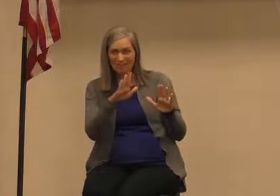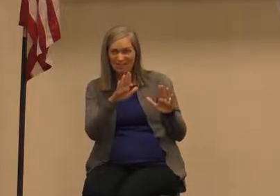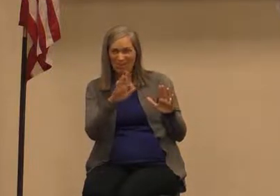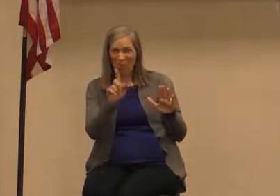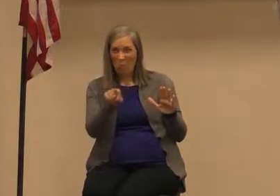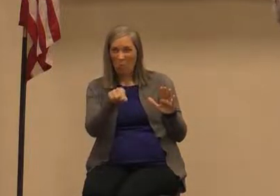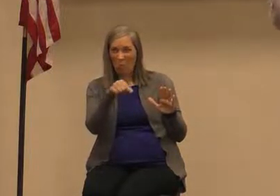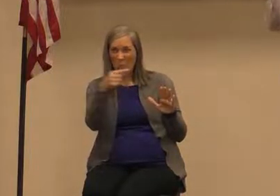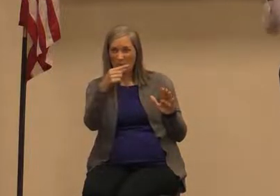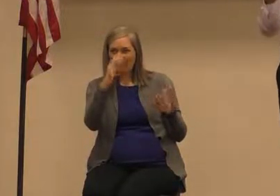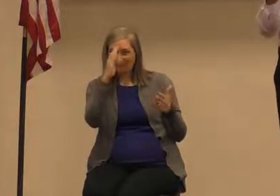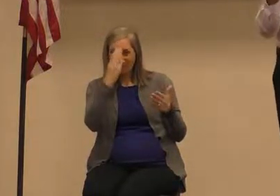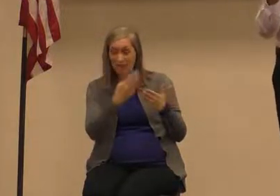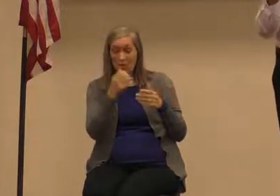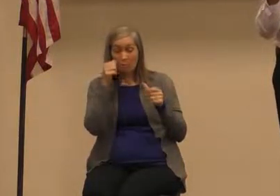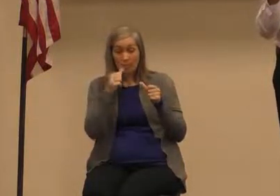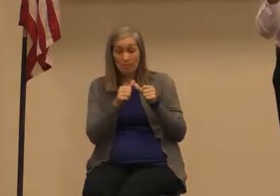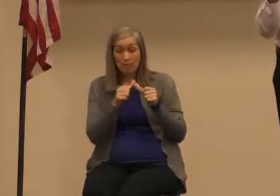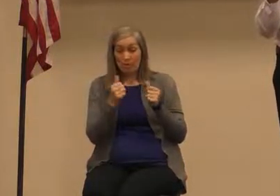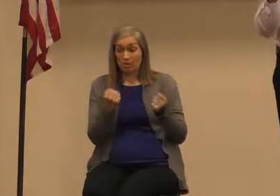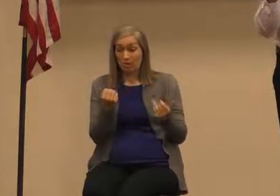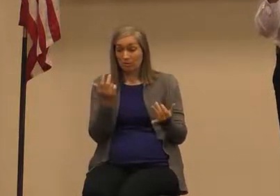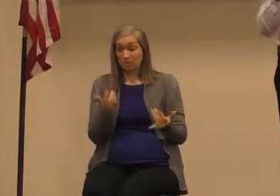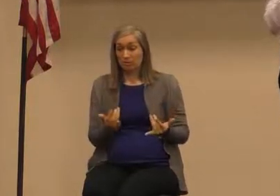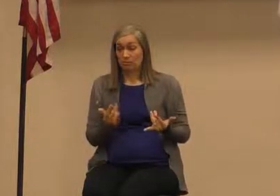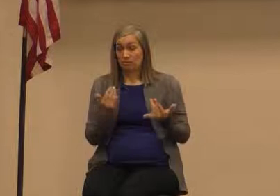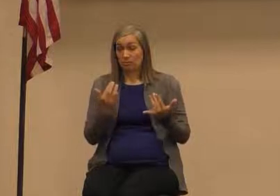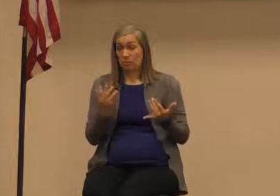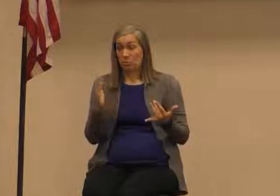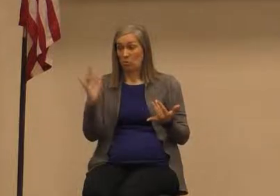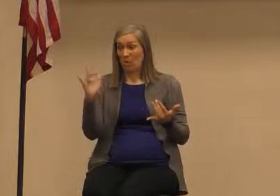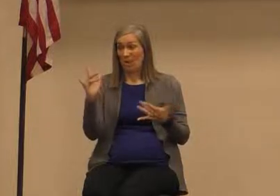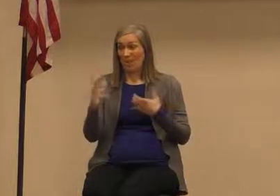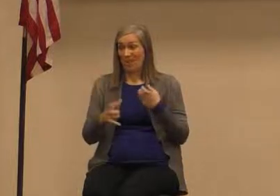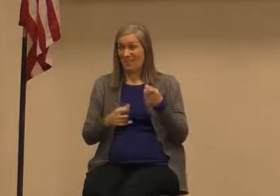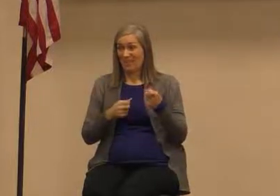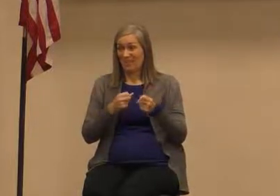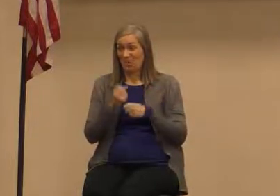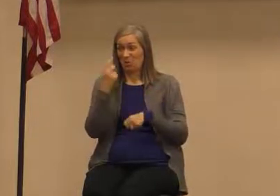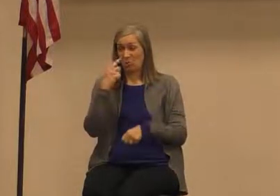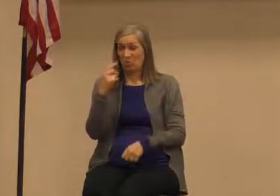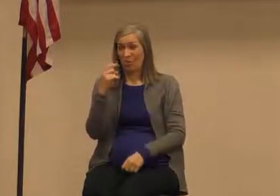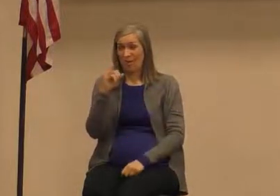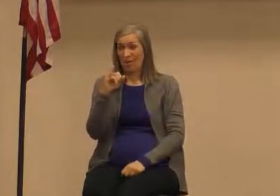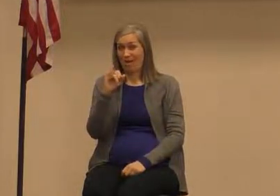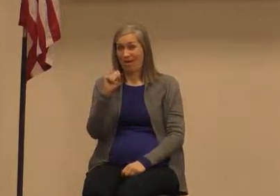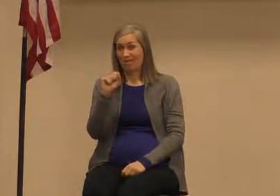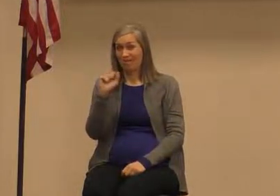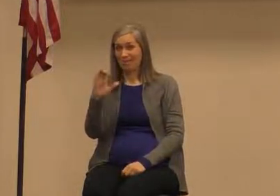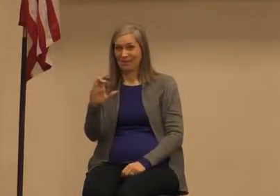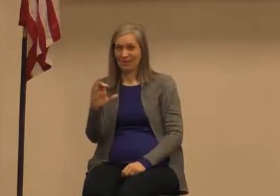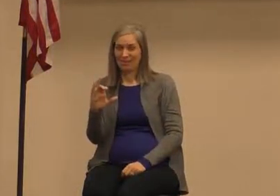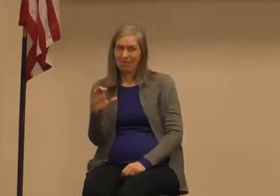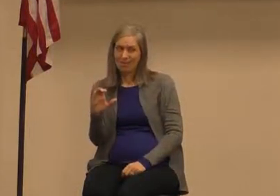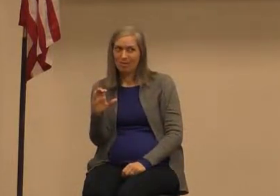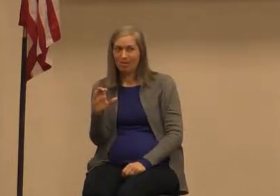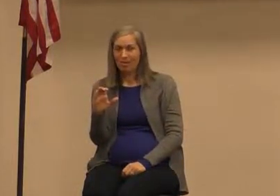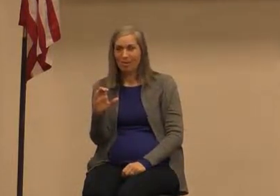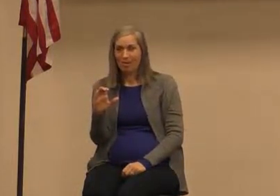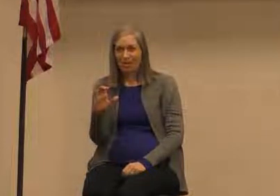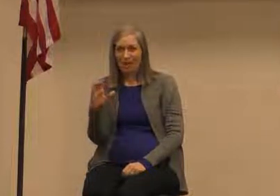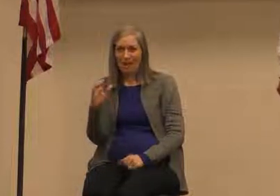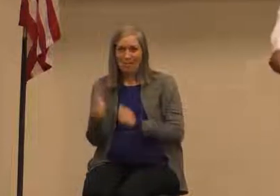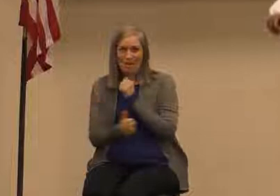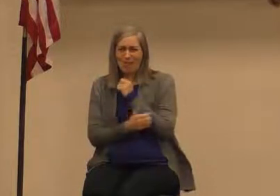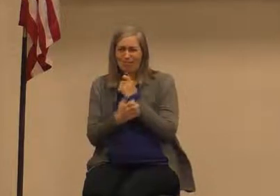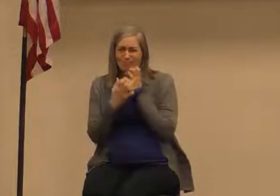around what 25 years of waiting I mean so talk about being the apple of Abraham's eye and God tells